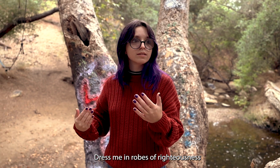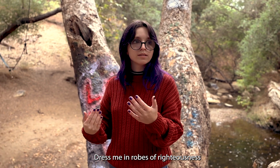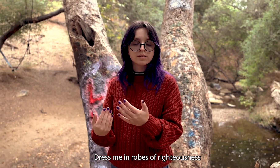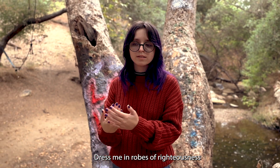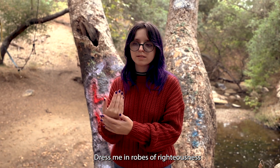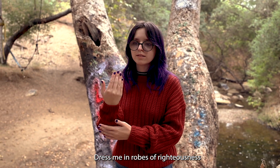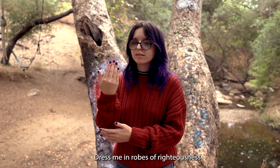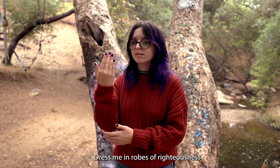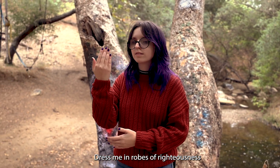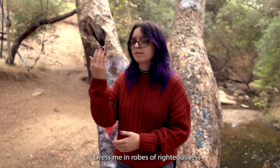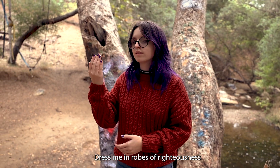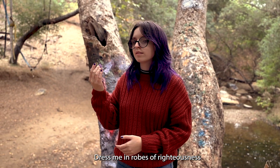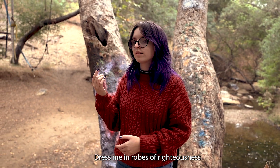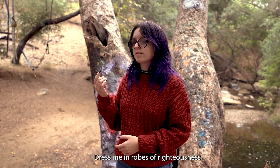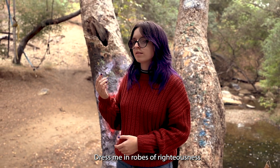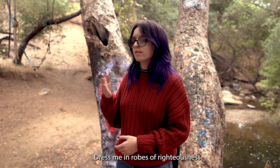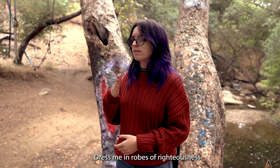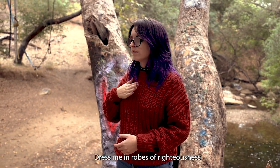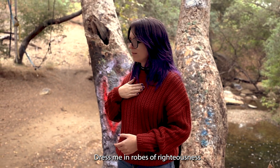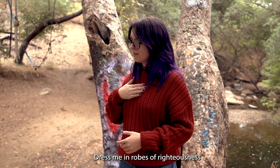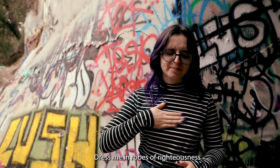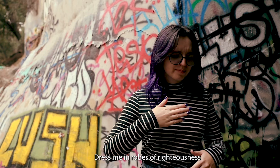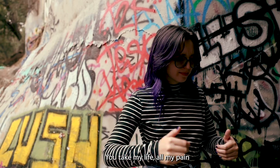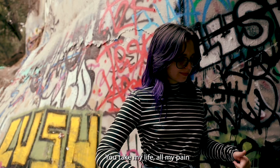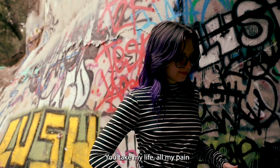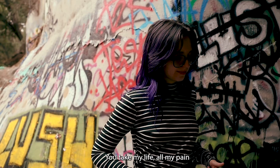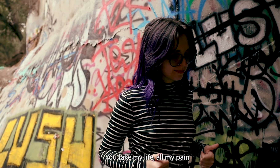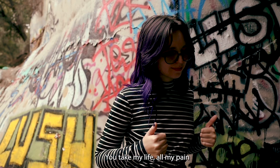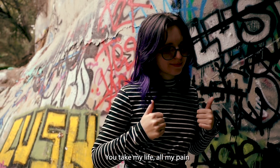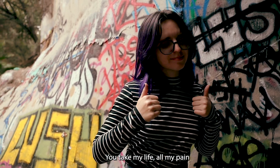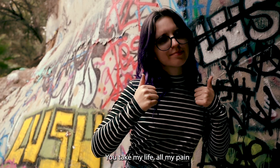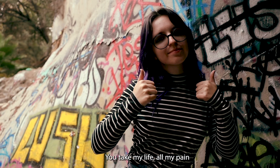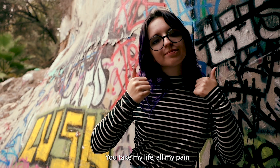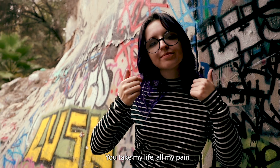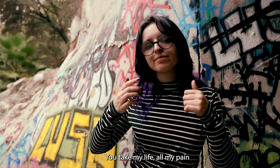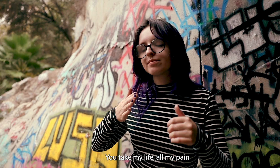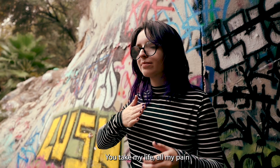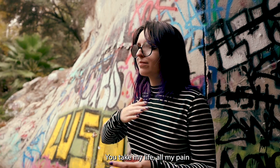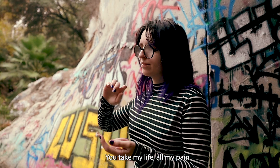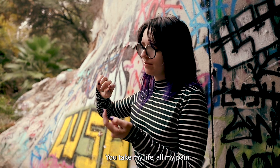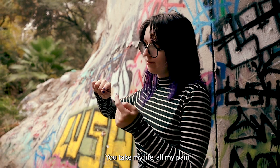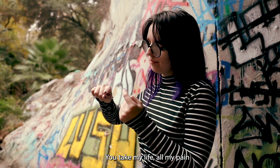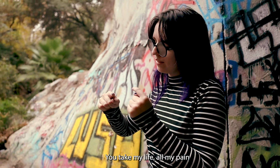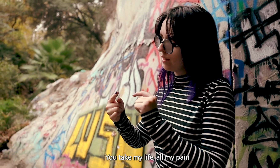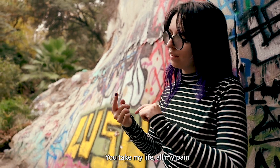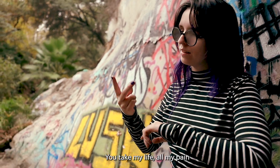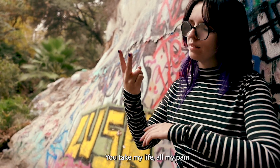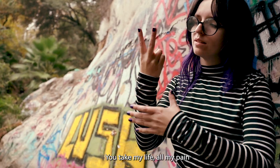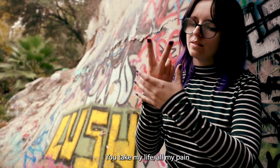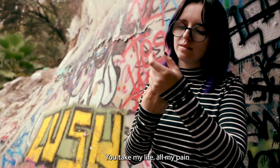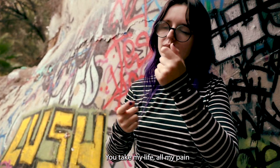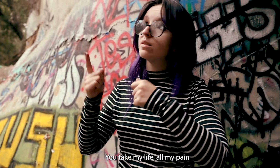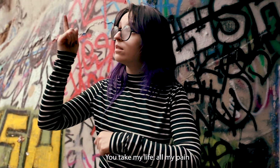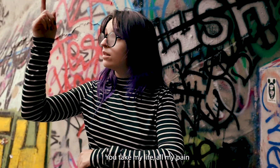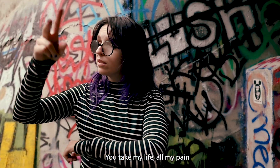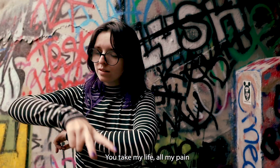righteousness, you take my life. All my